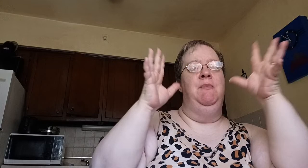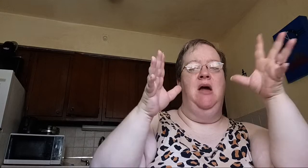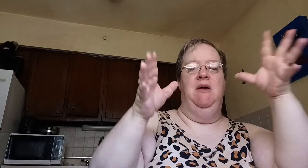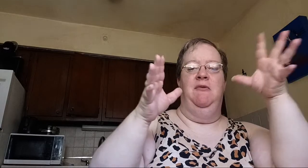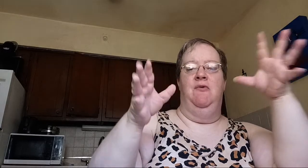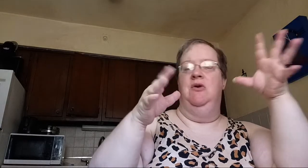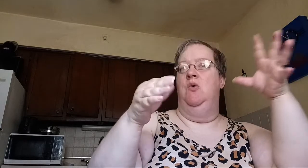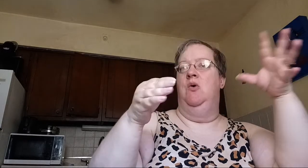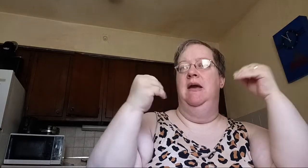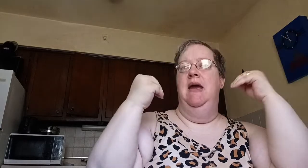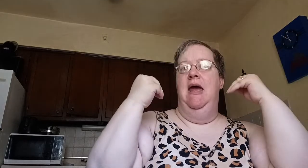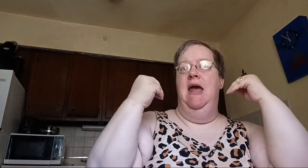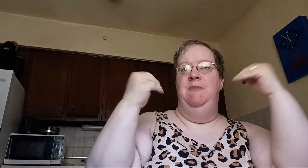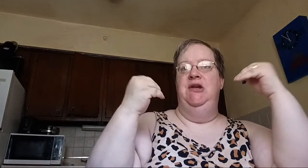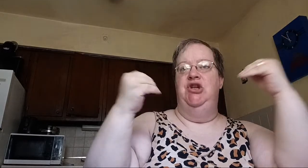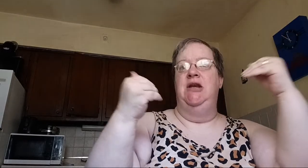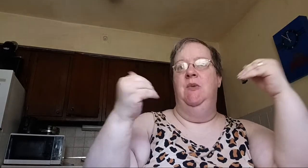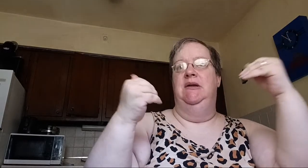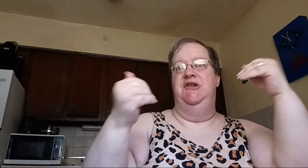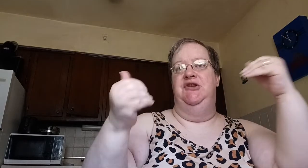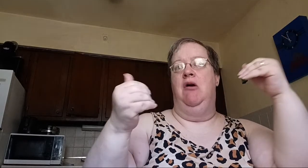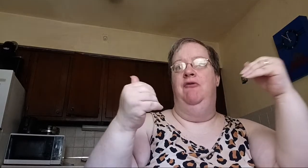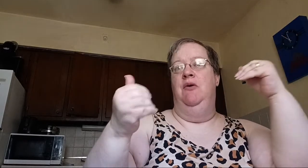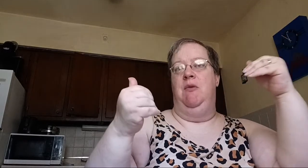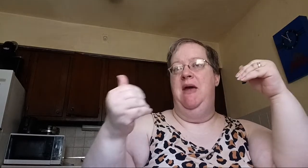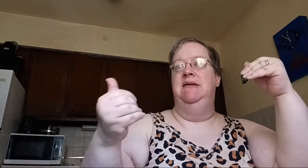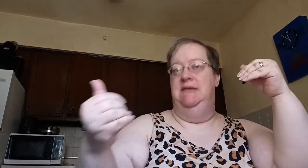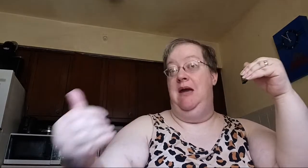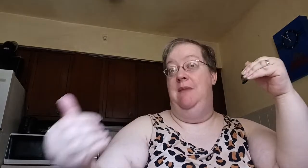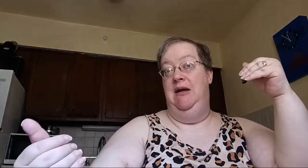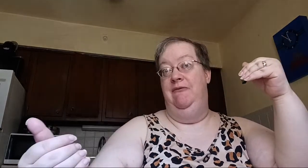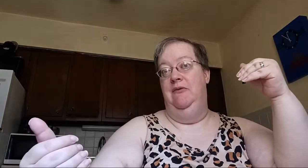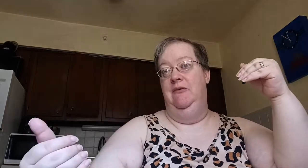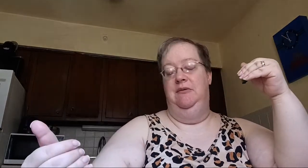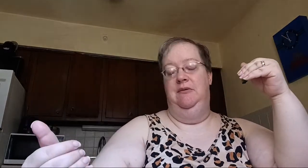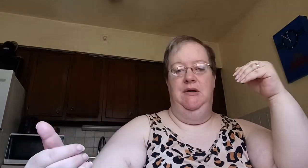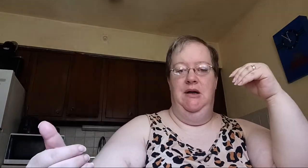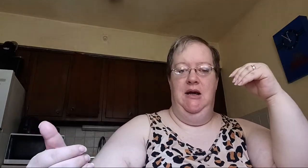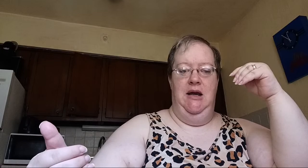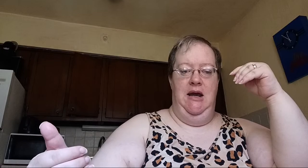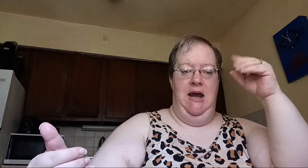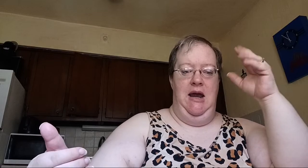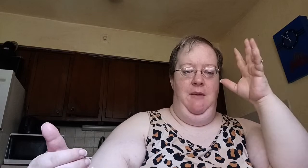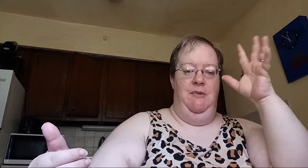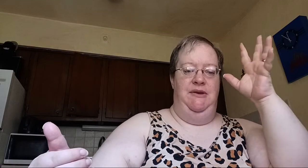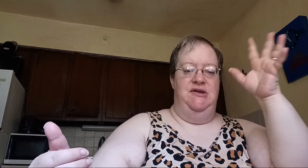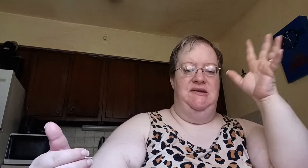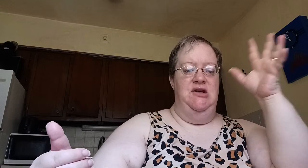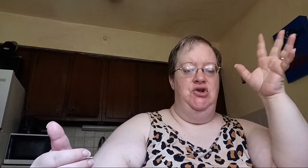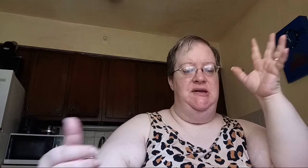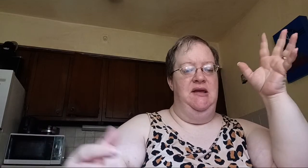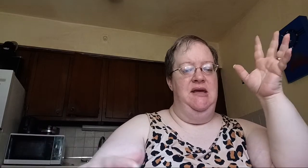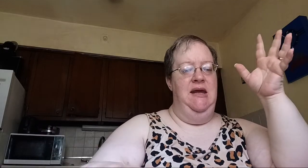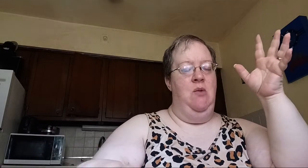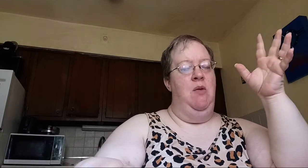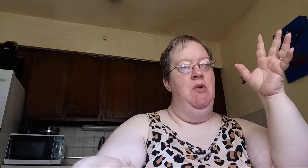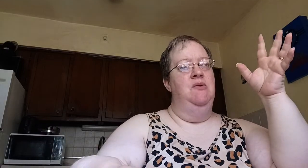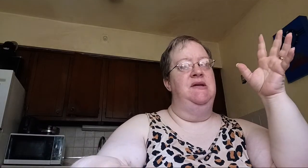coming before the Lord and being genuinely sorrowful and repentant, I believe. But there's this interesting thing here where Moses